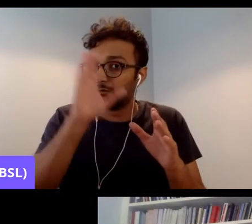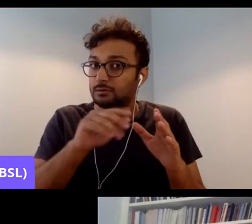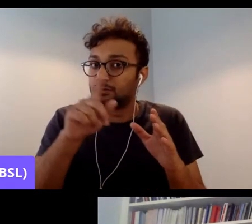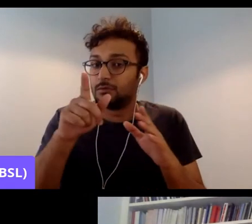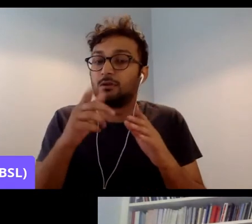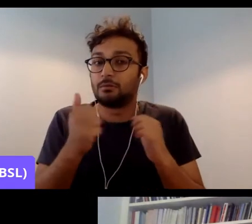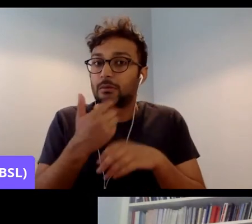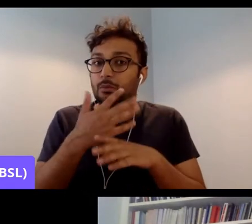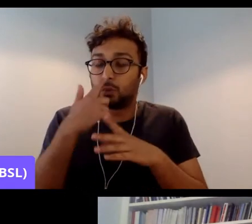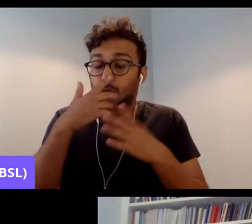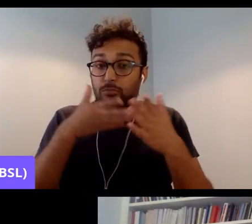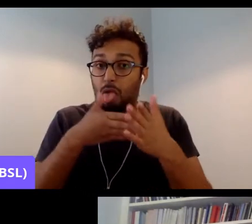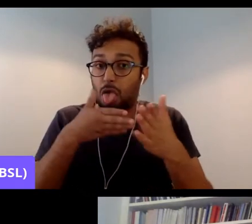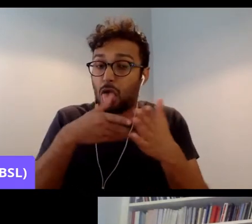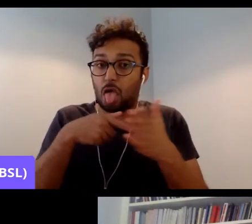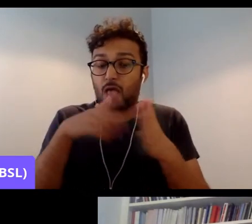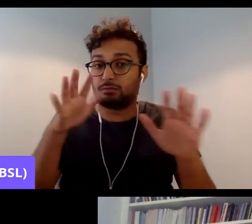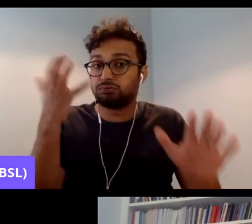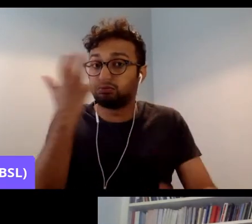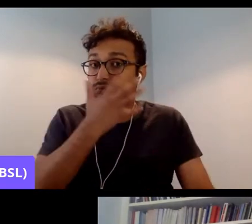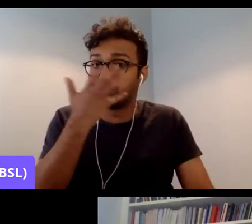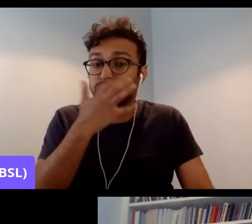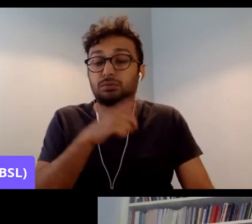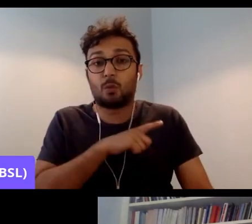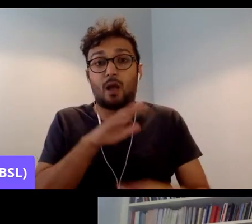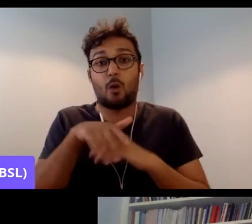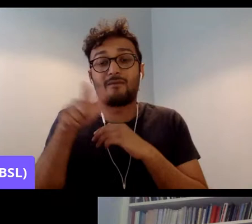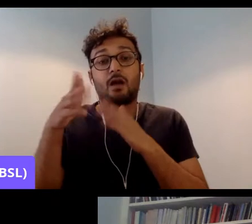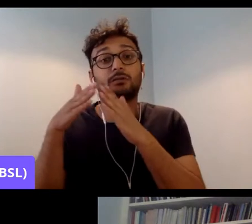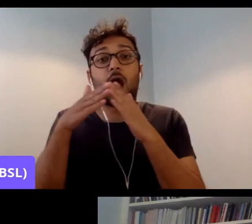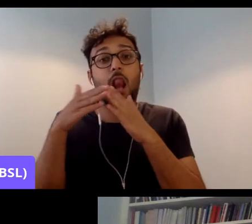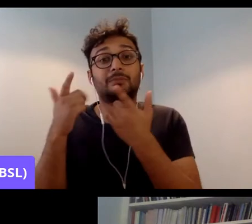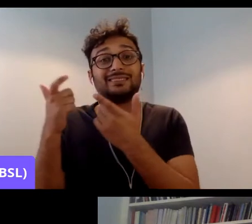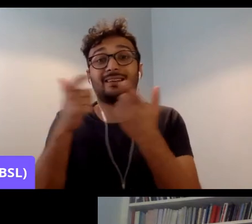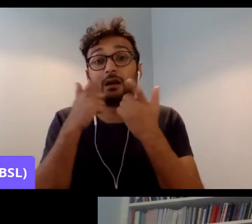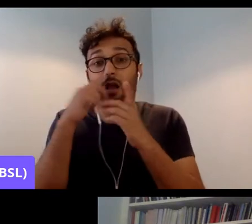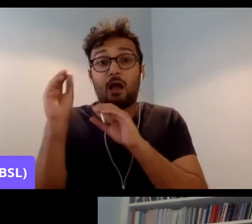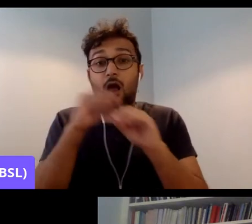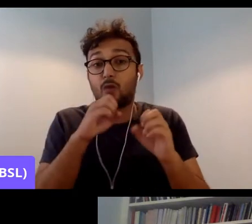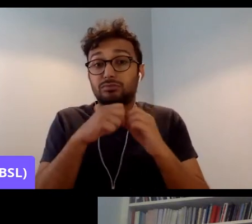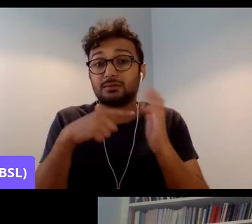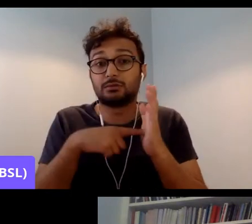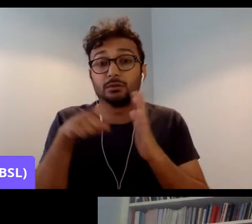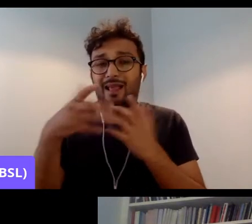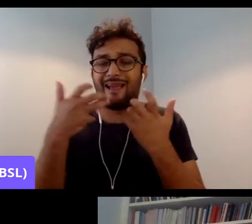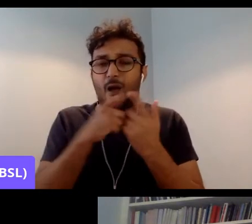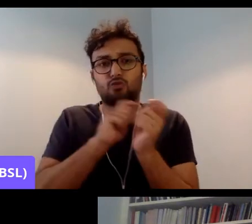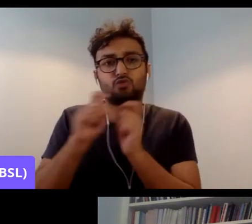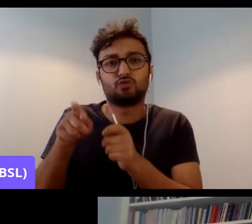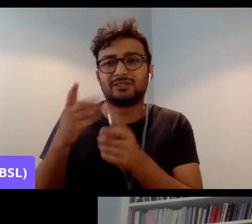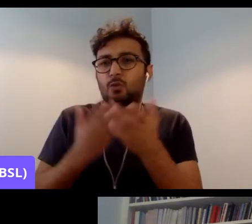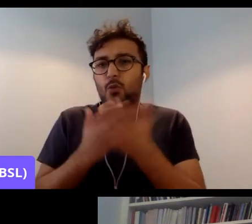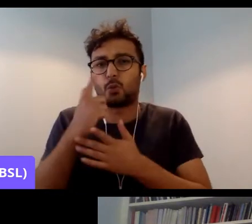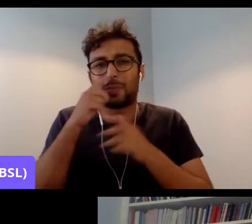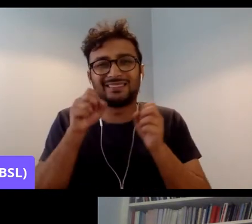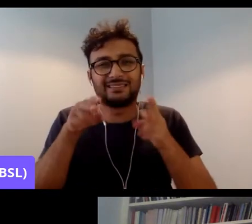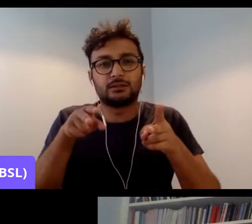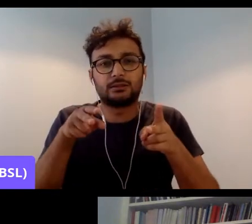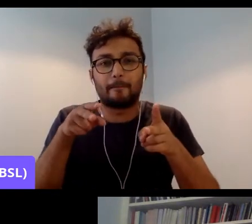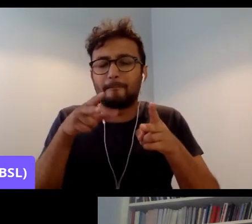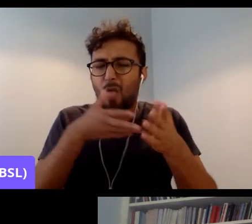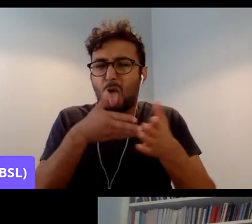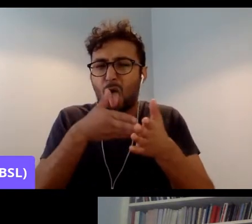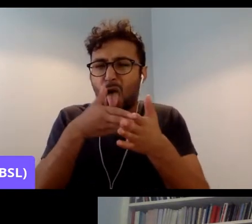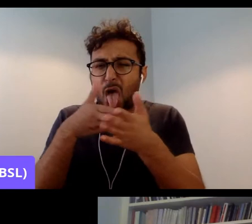suffering of asylum seekers with the bureaucracy in Bristol and the way that they have been treated and the bureaucratic